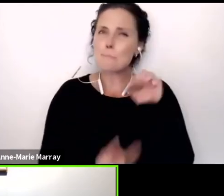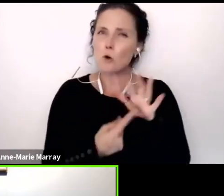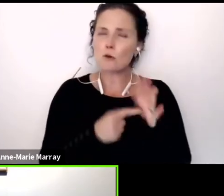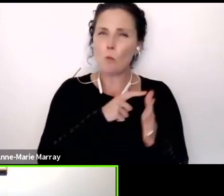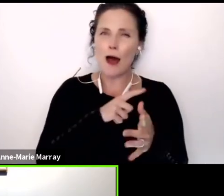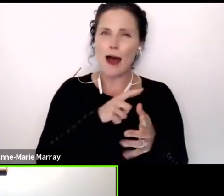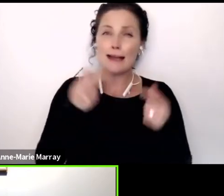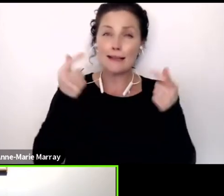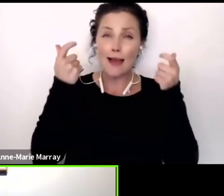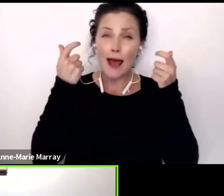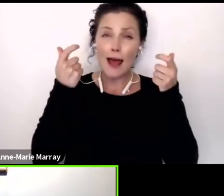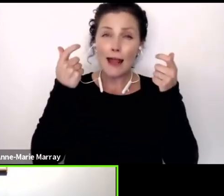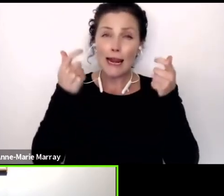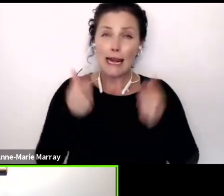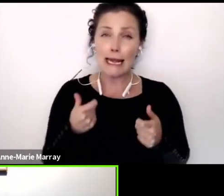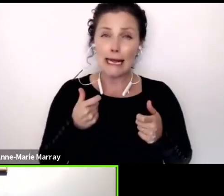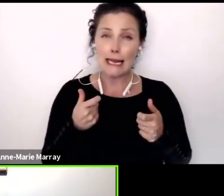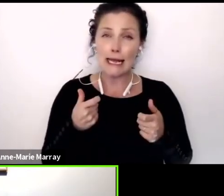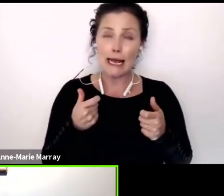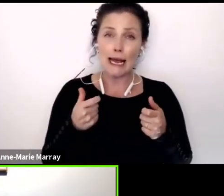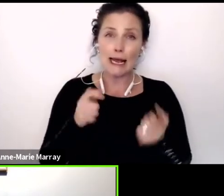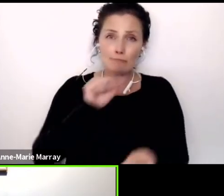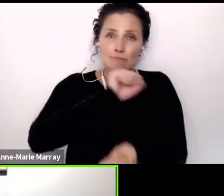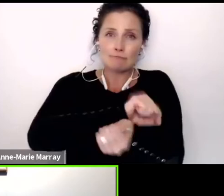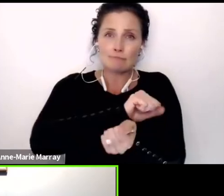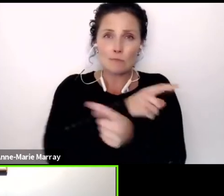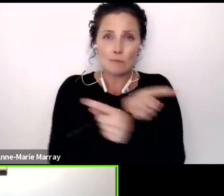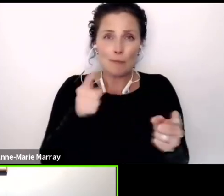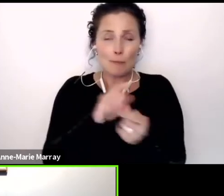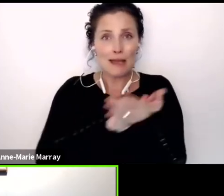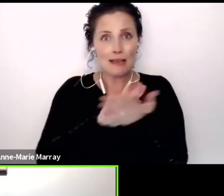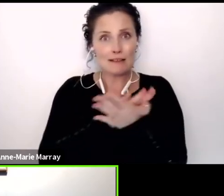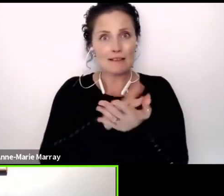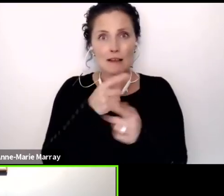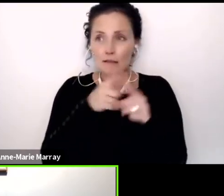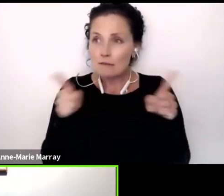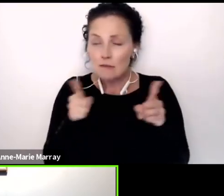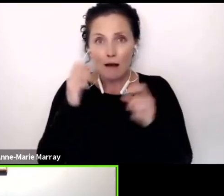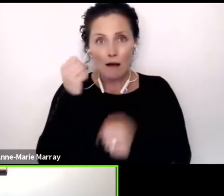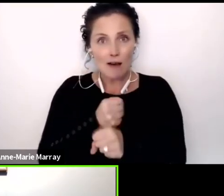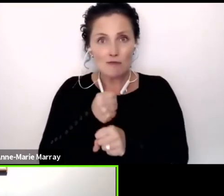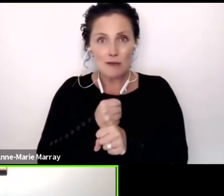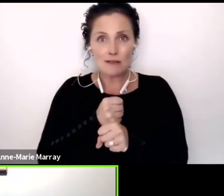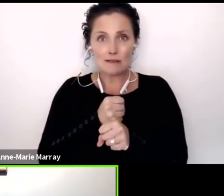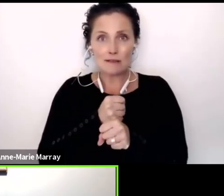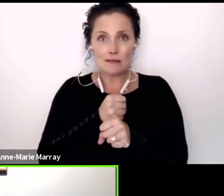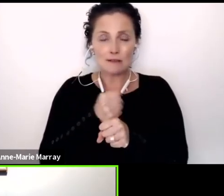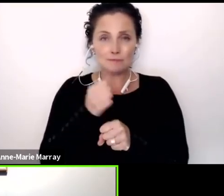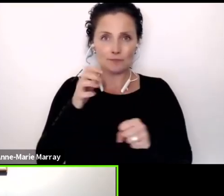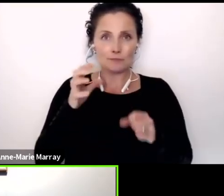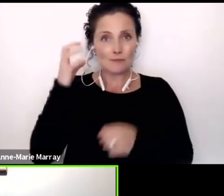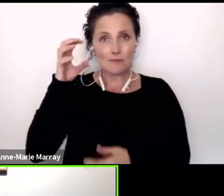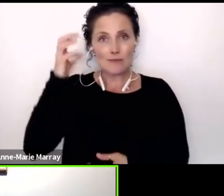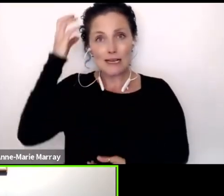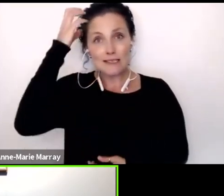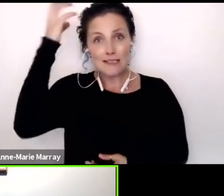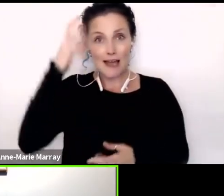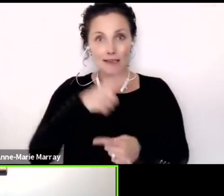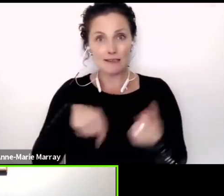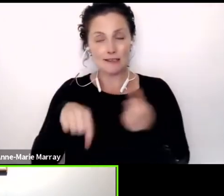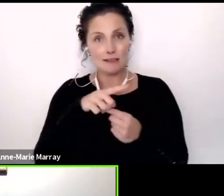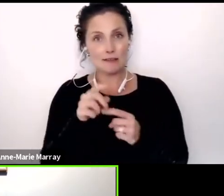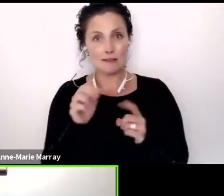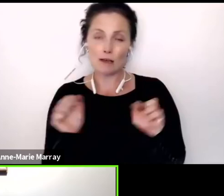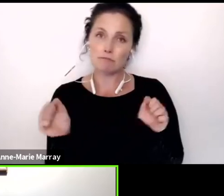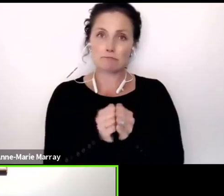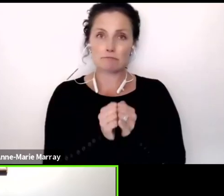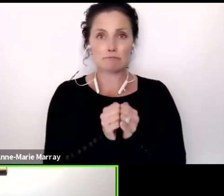instrument that exists to guarantee those states and governments who ratify the treaty, who ratify the